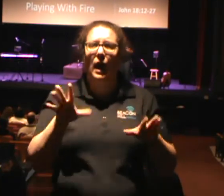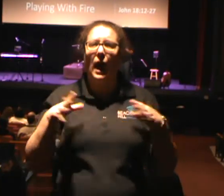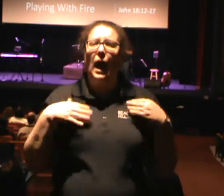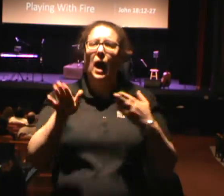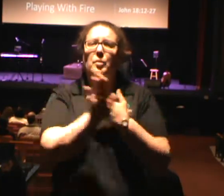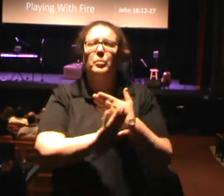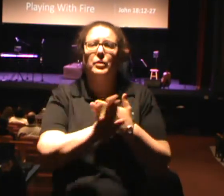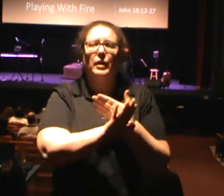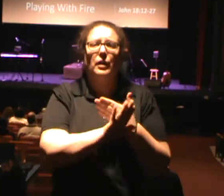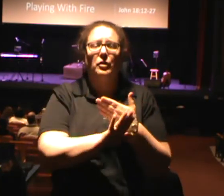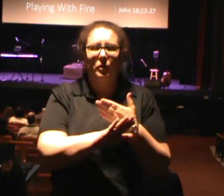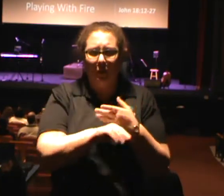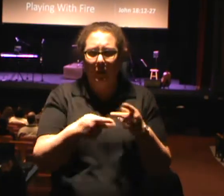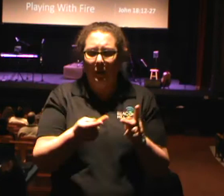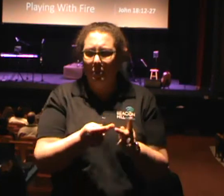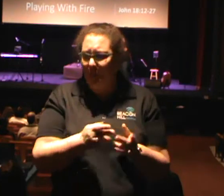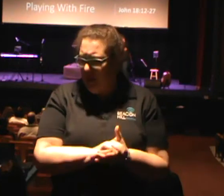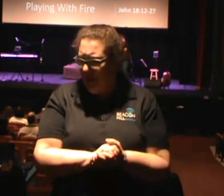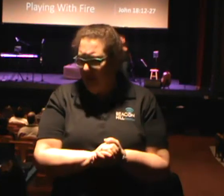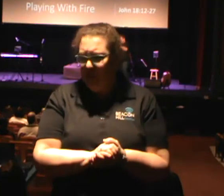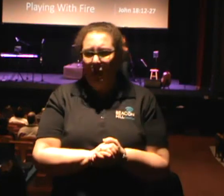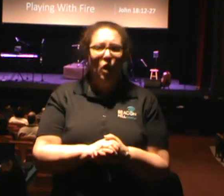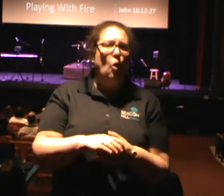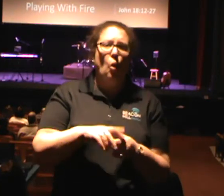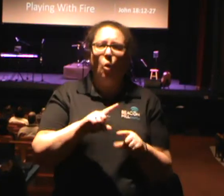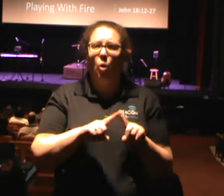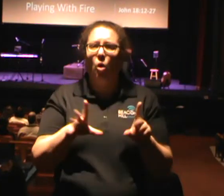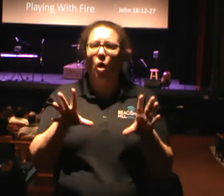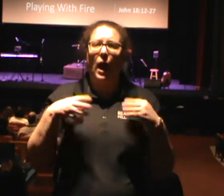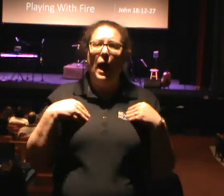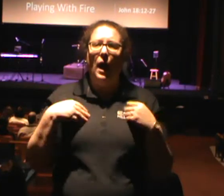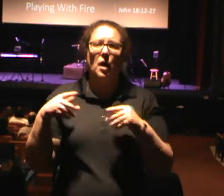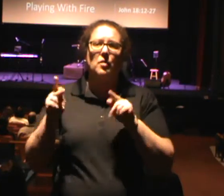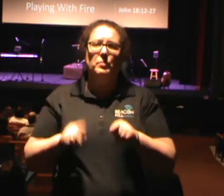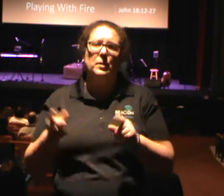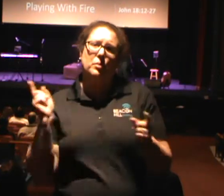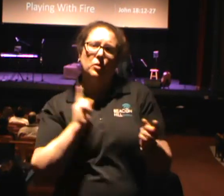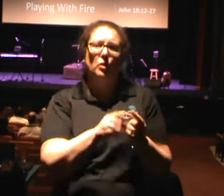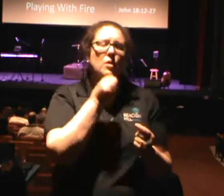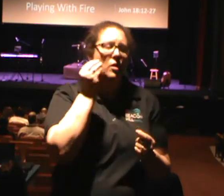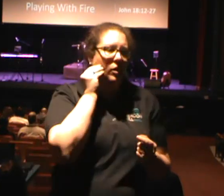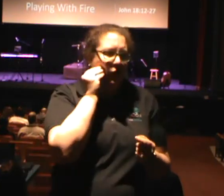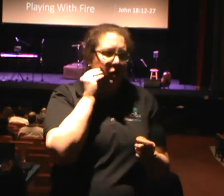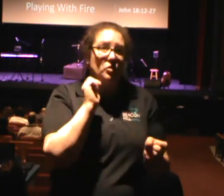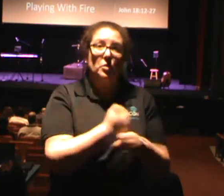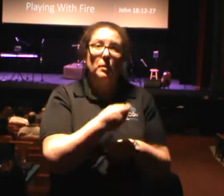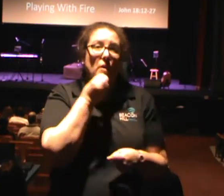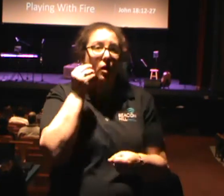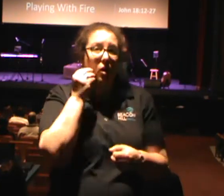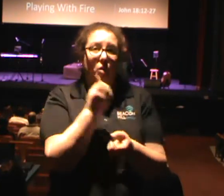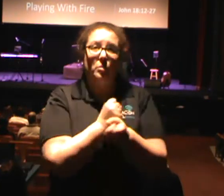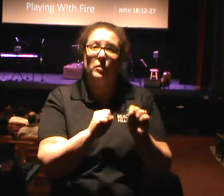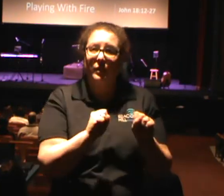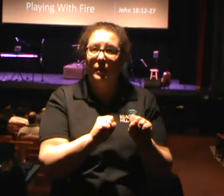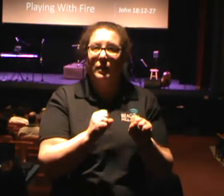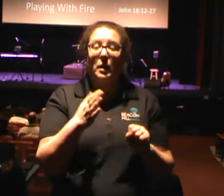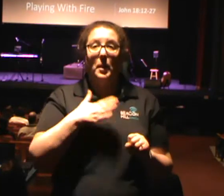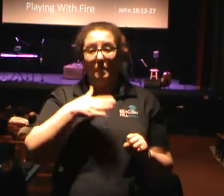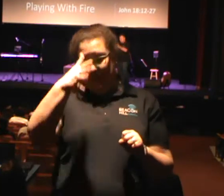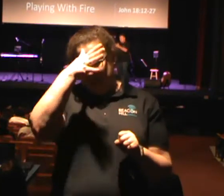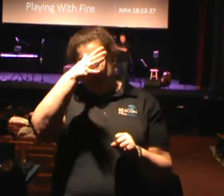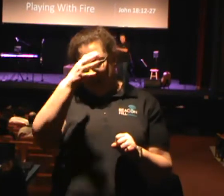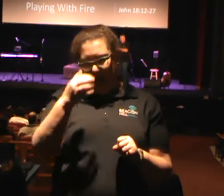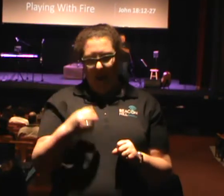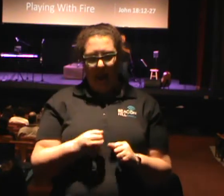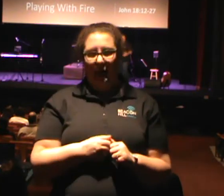people to come in and put all these safety switches over there. You know, my dad, if he saw me pick up some keys and head towards the light socket,